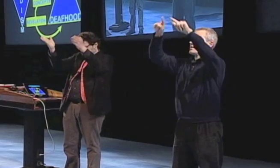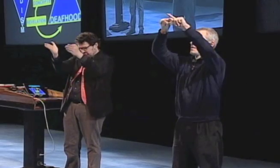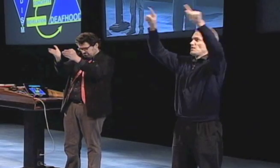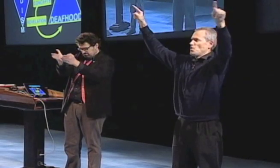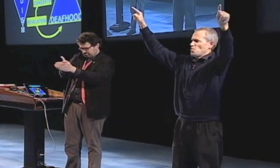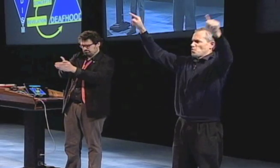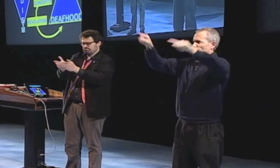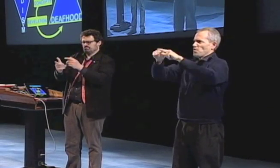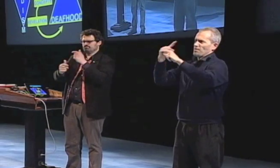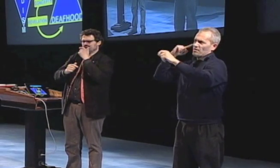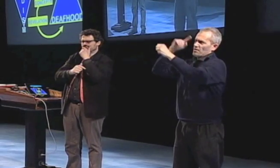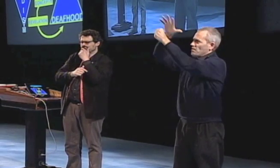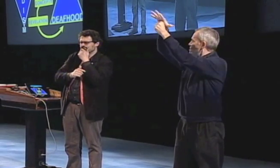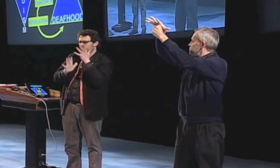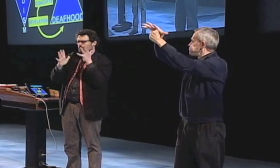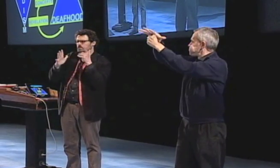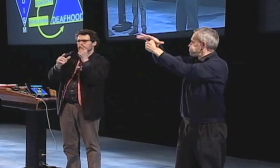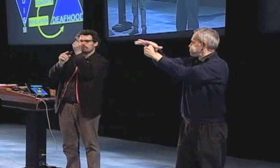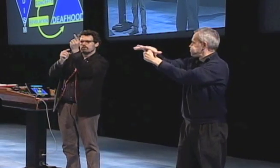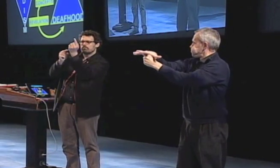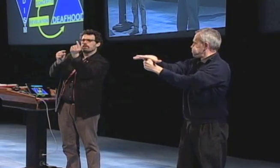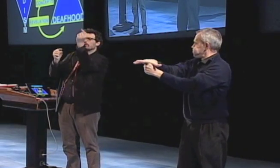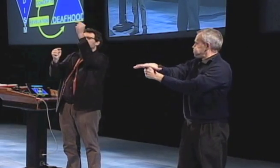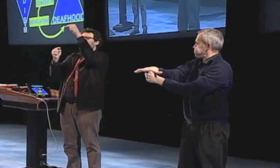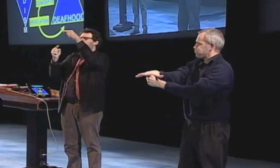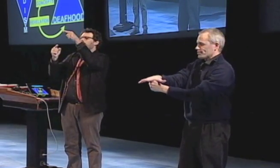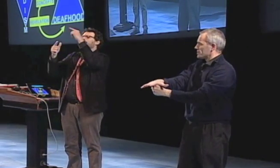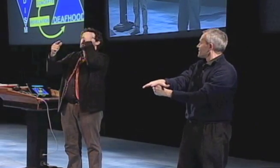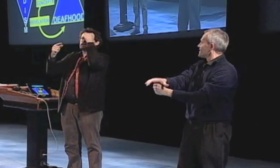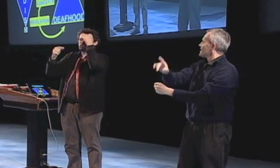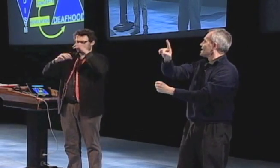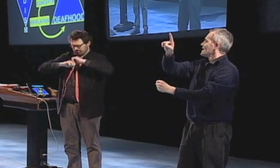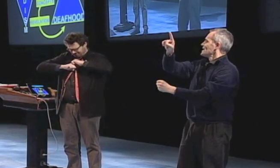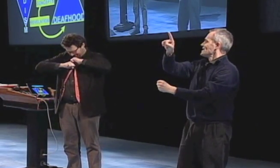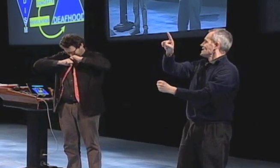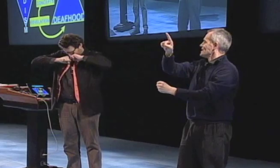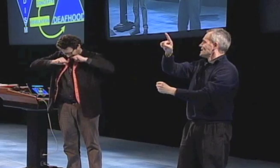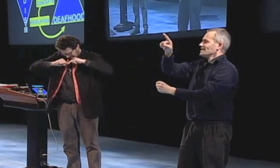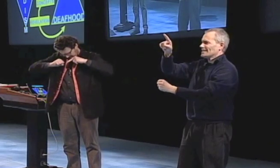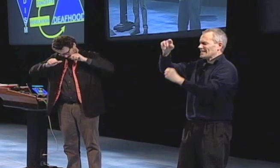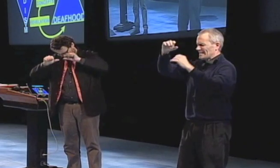if you can look at the graph behind me autism is a triangle